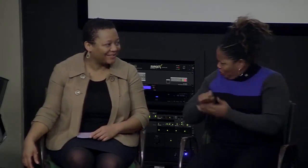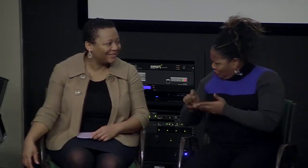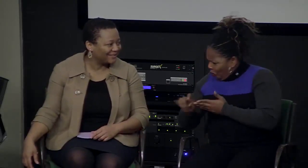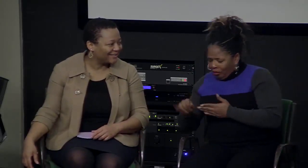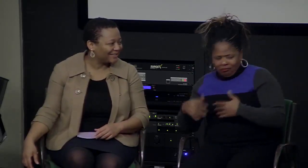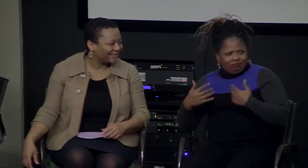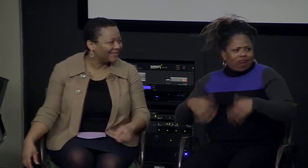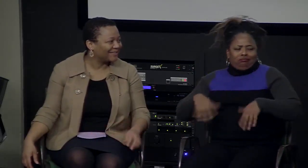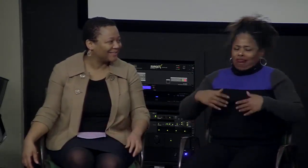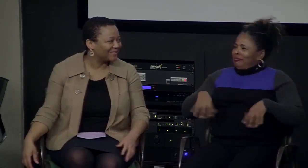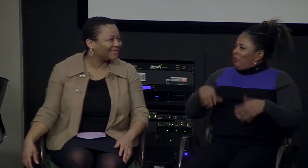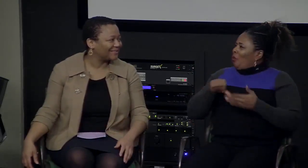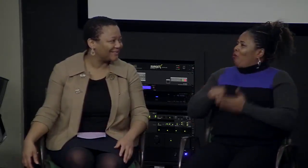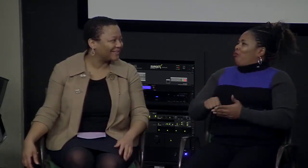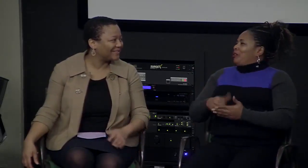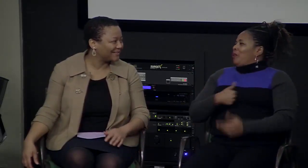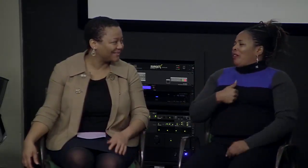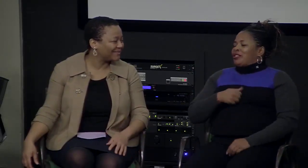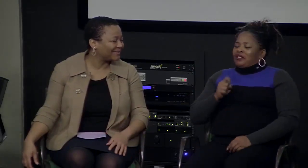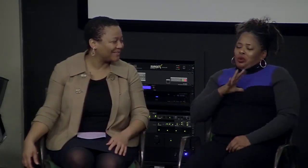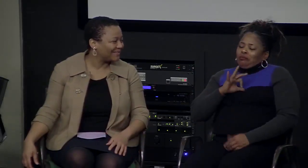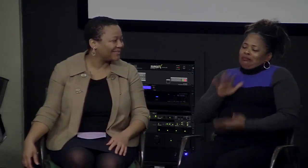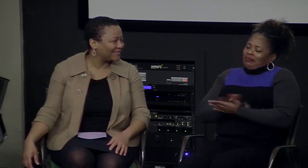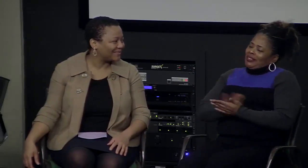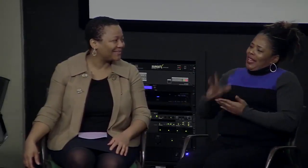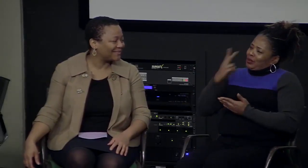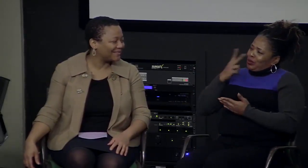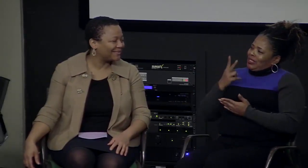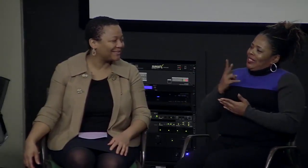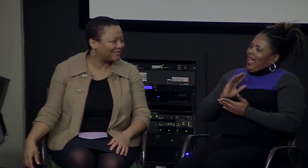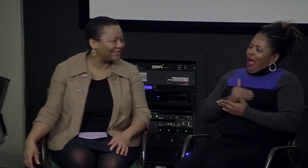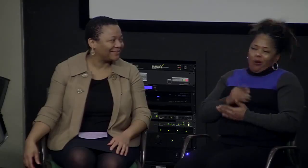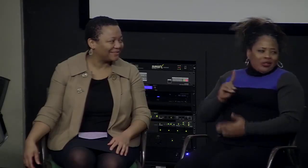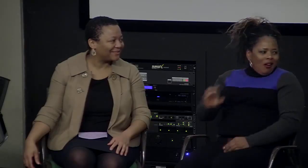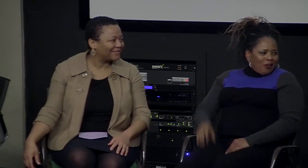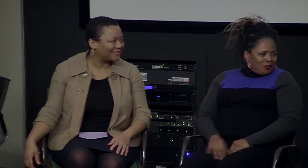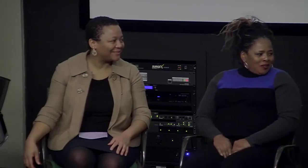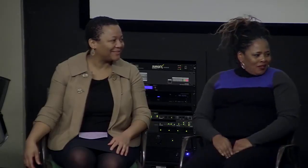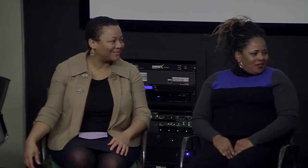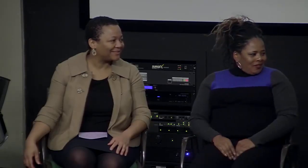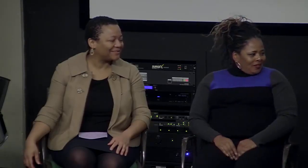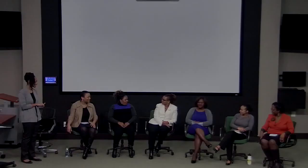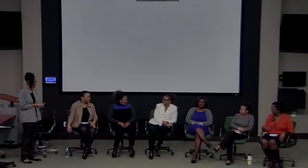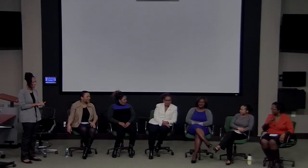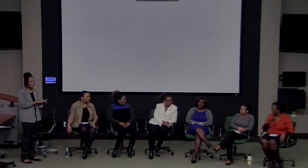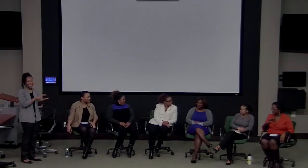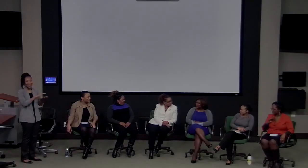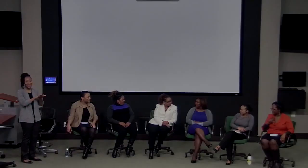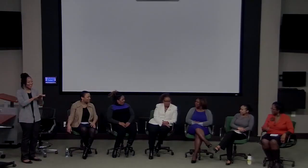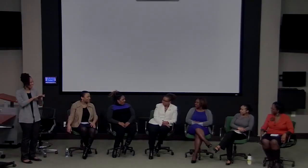smart. was impressed by Janine and Folami who were the ones who wrote it. So it was really nice to see our history there.